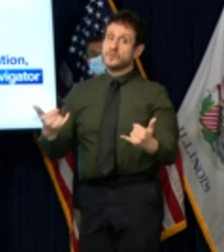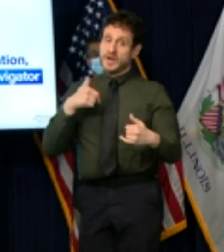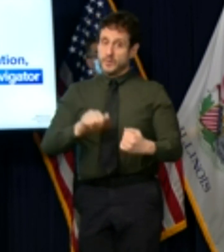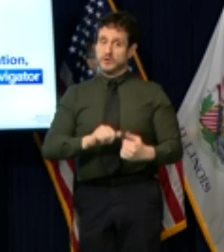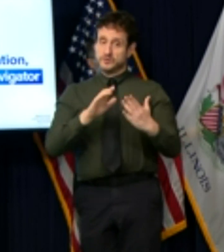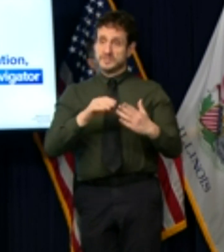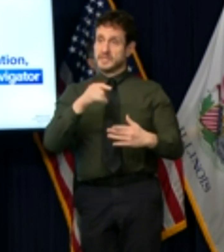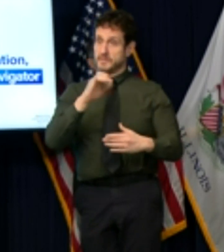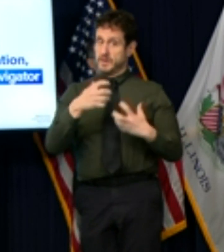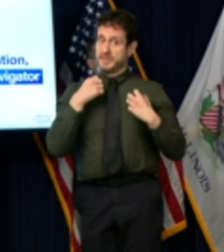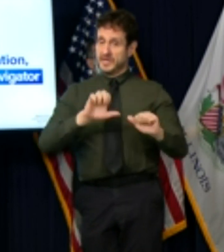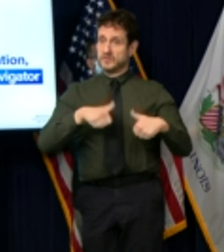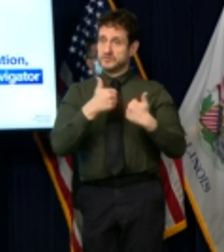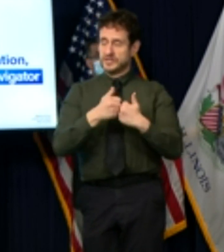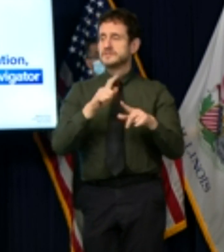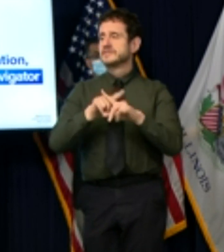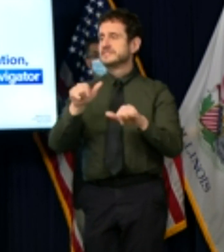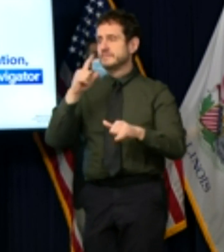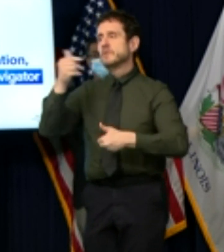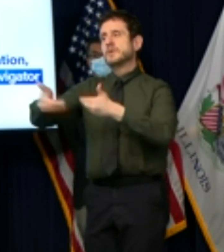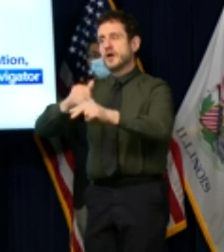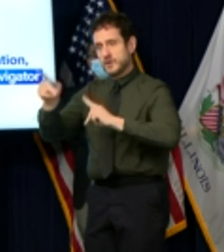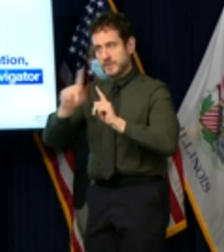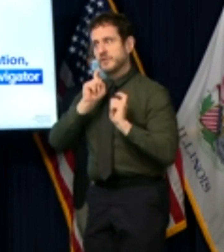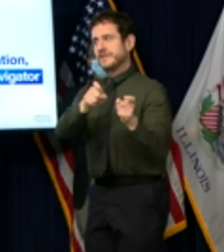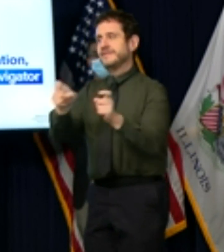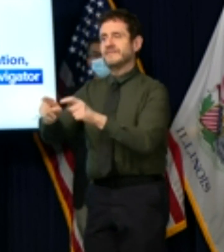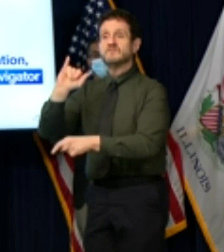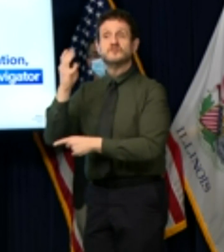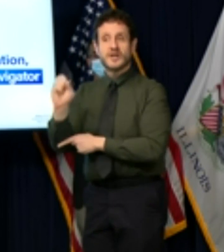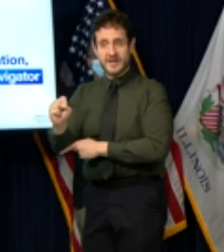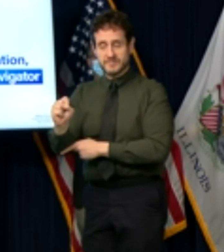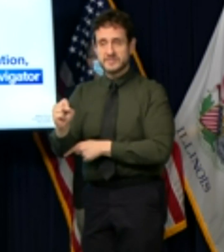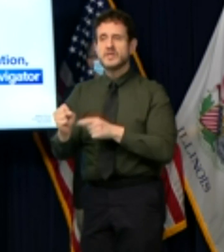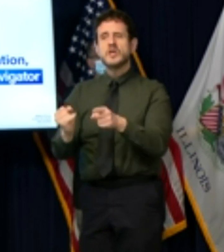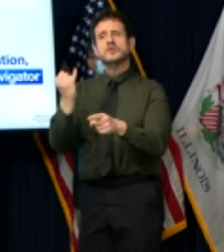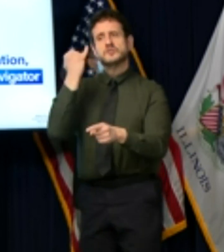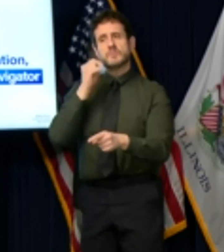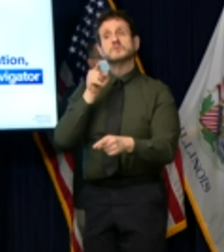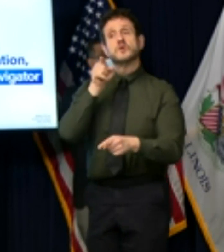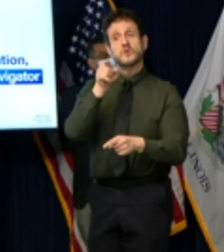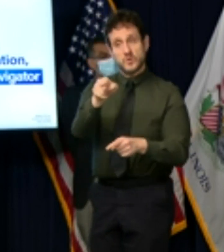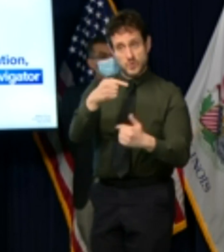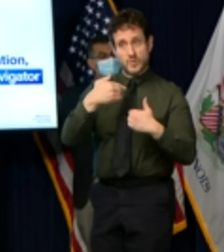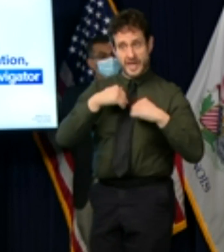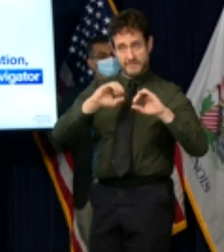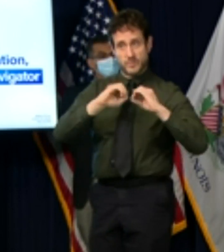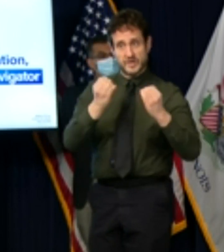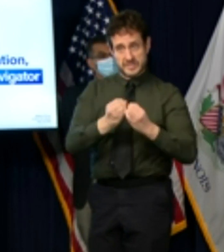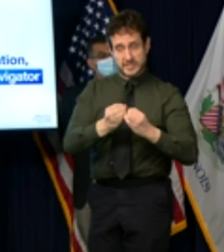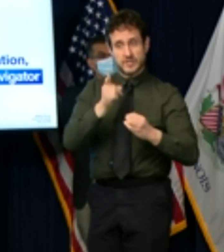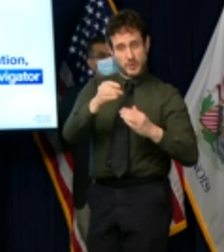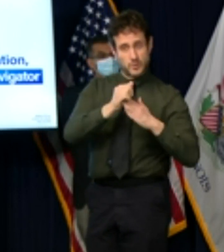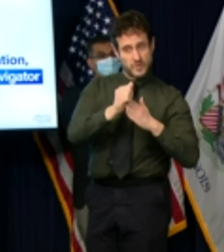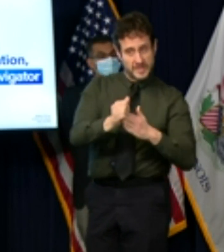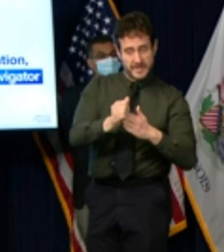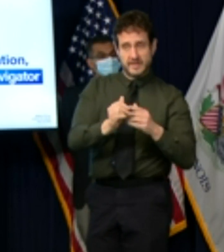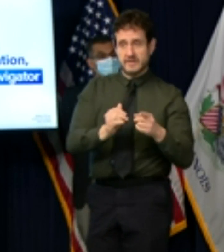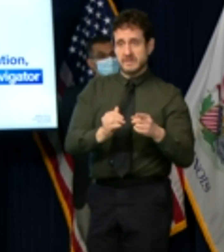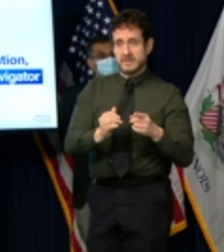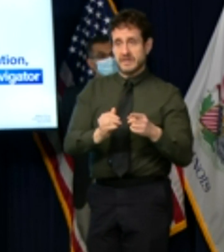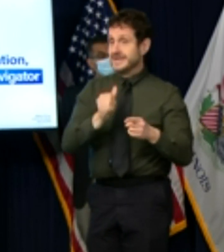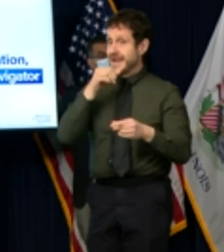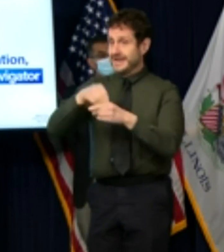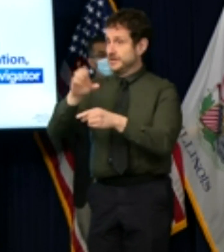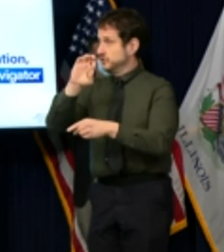public health challenges if you're a leader of a deeply rooted grassroots organization outside of